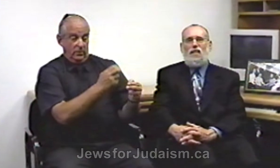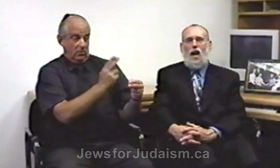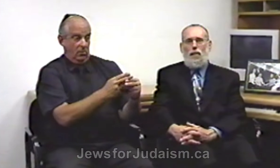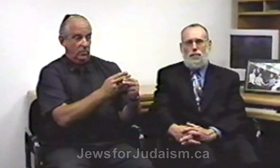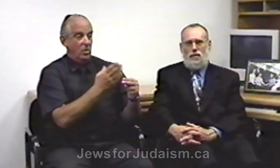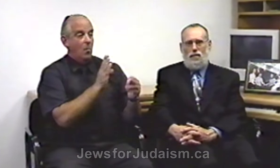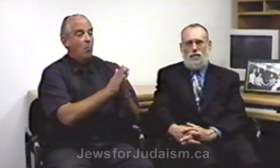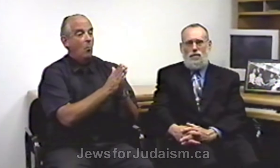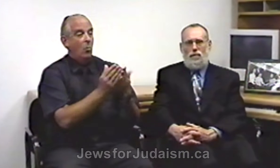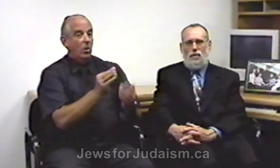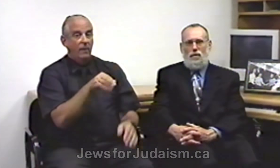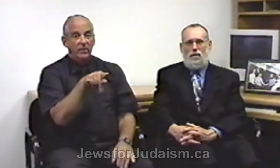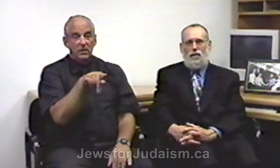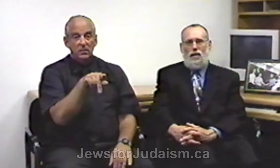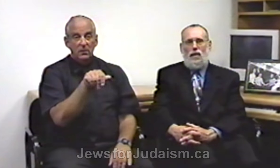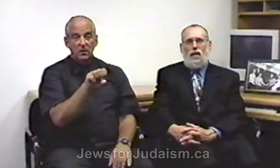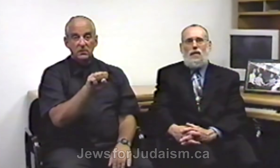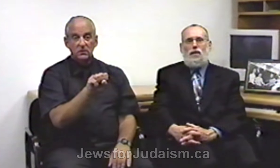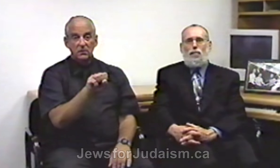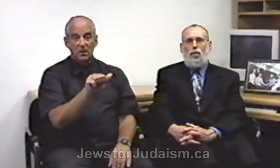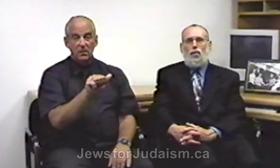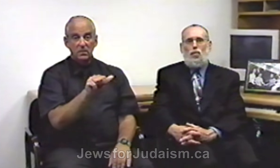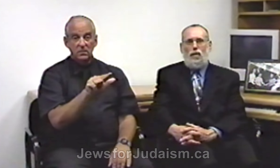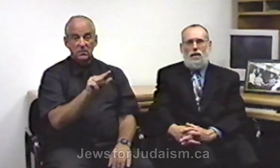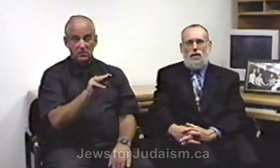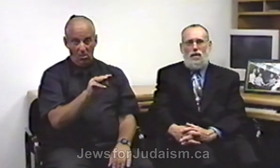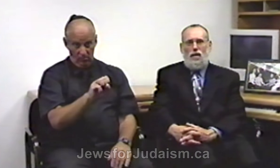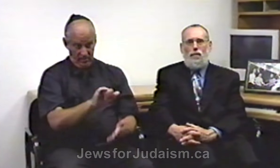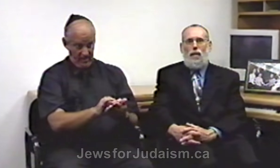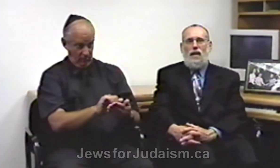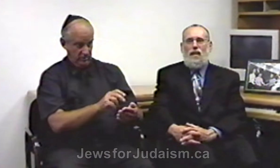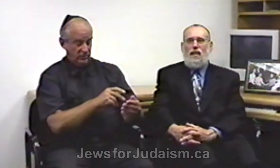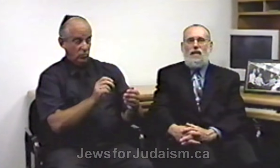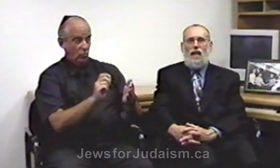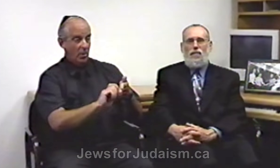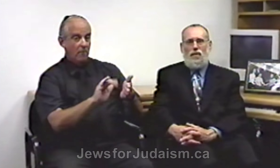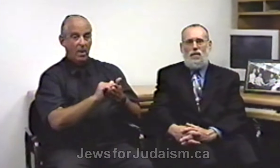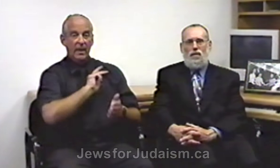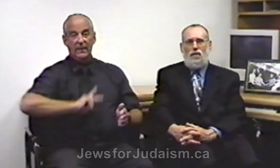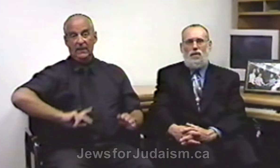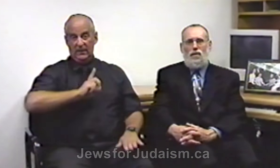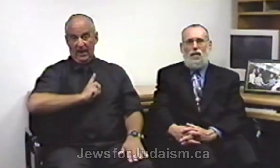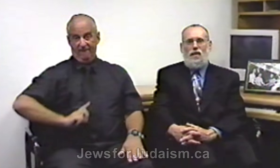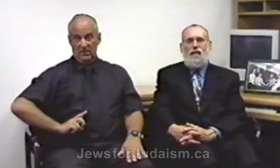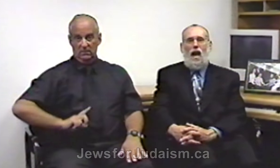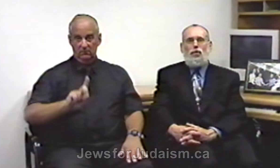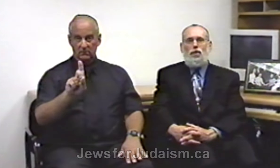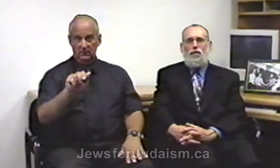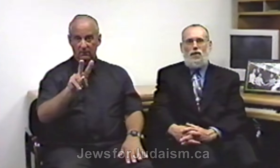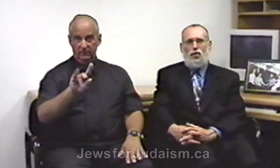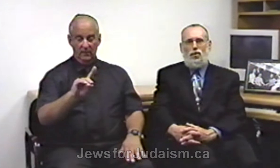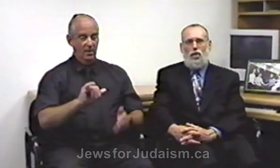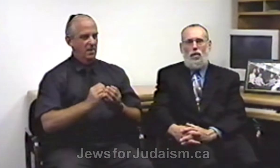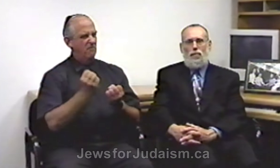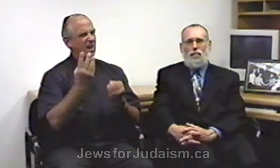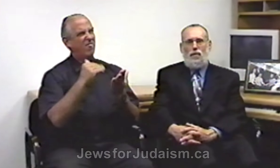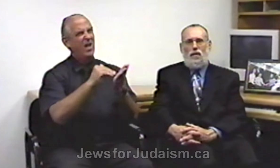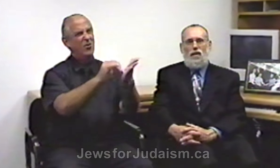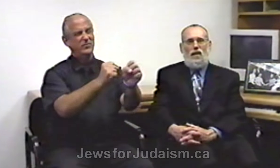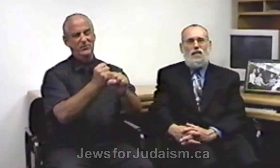Psalms. This book was written by King David thousands of years ago. It